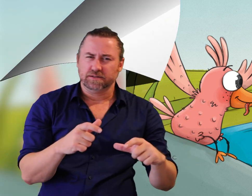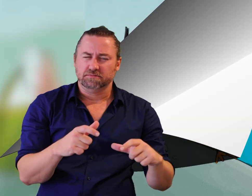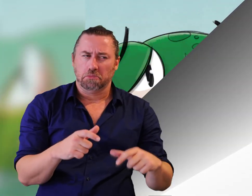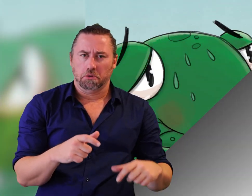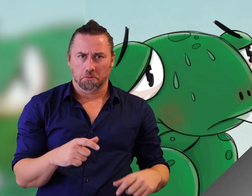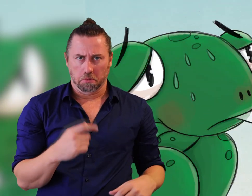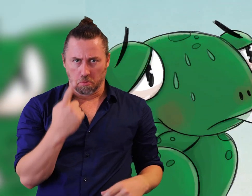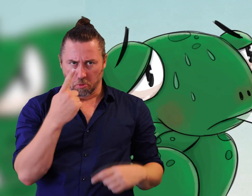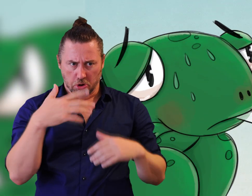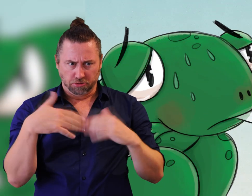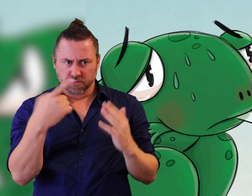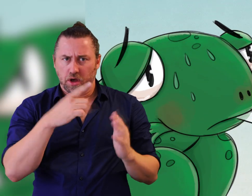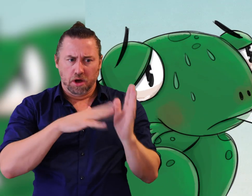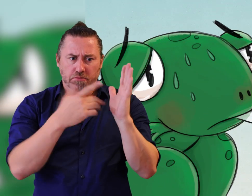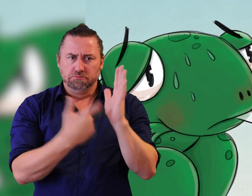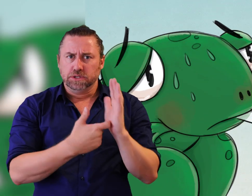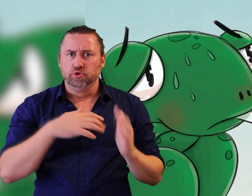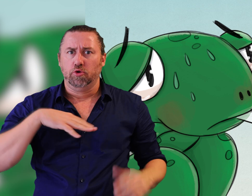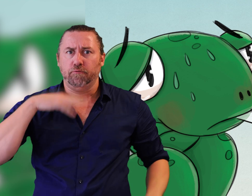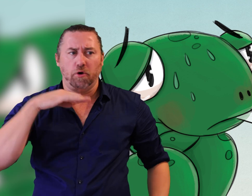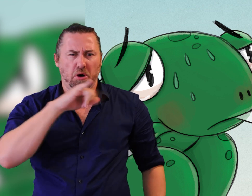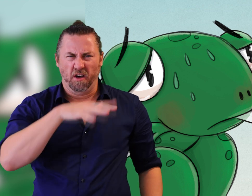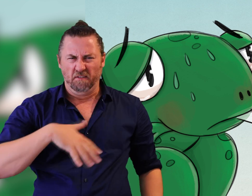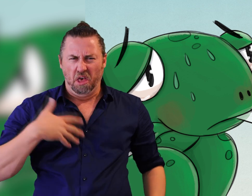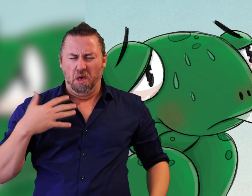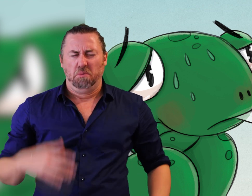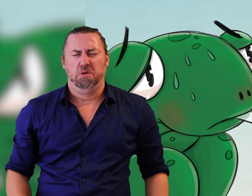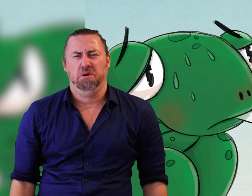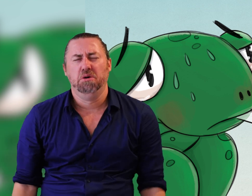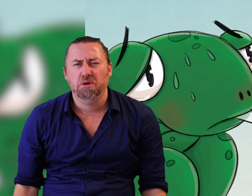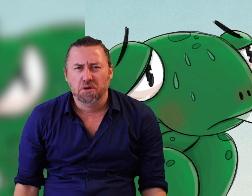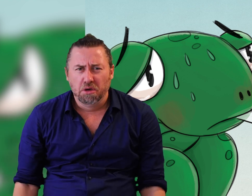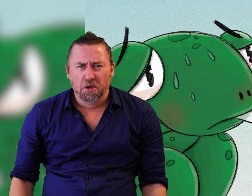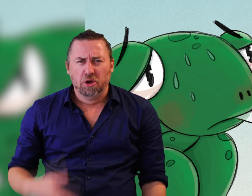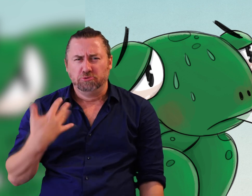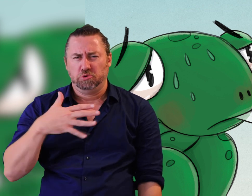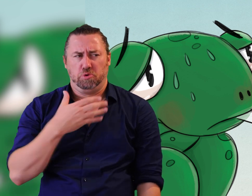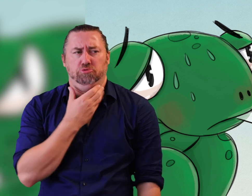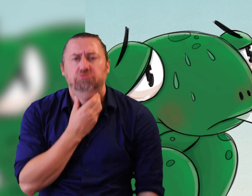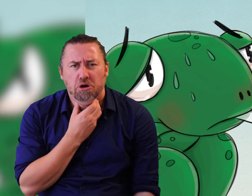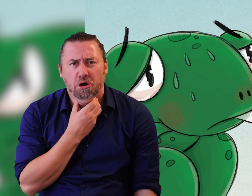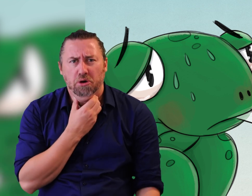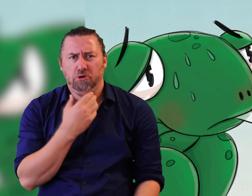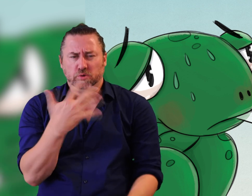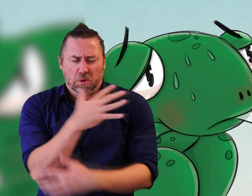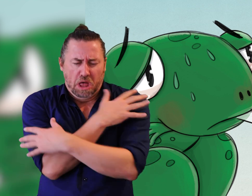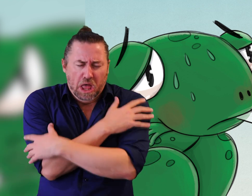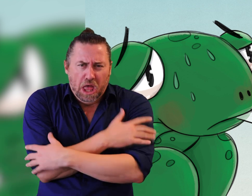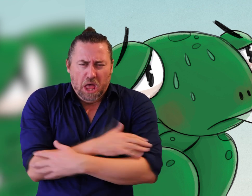One day Mr Frog felt yucky. His throat was sore. His arms and